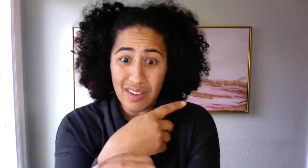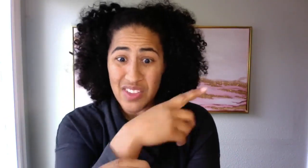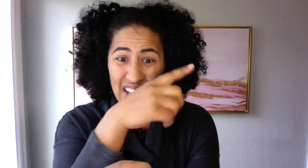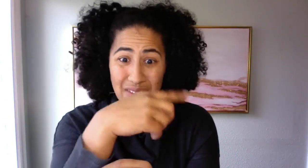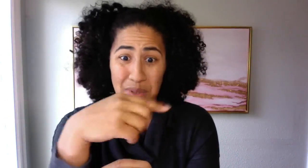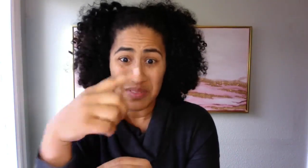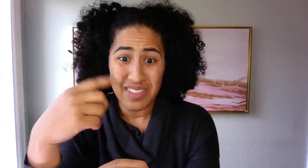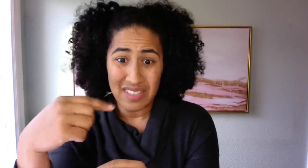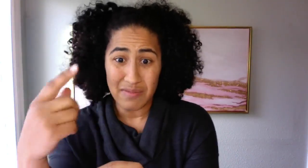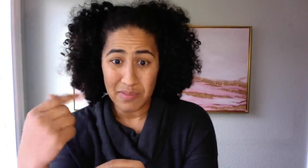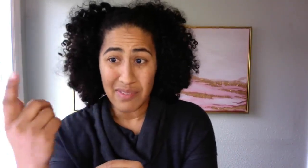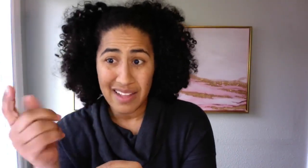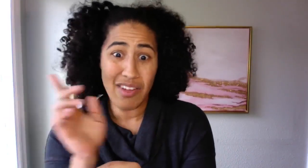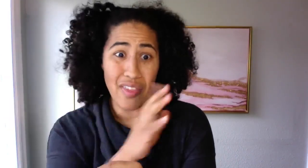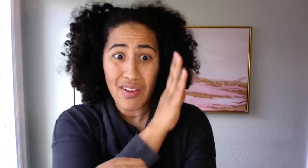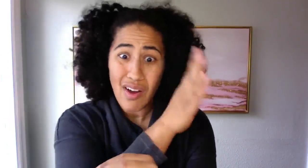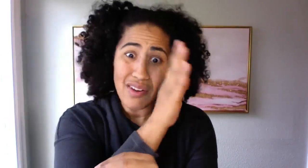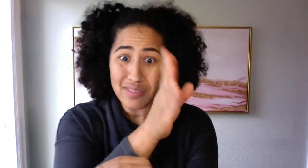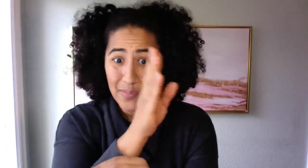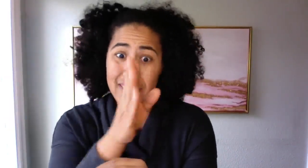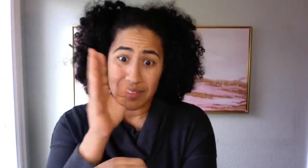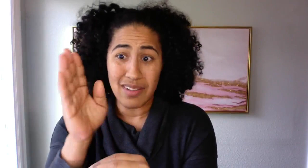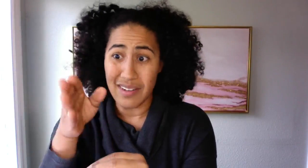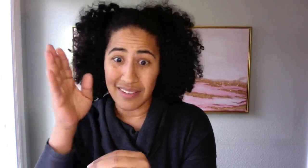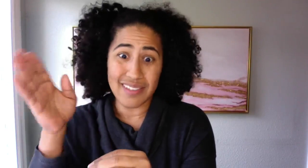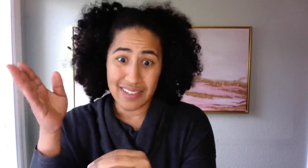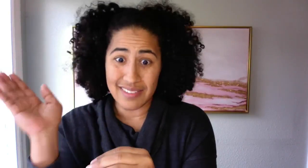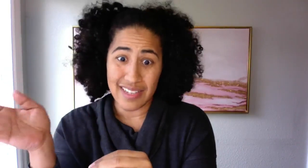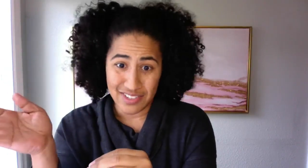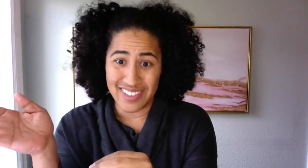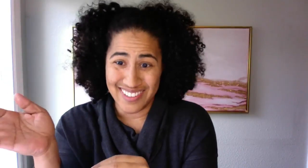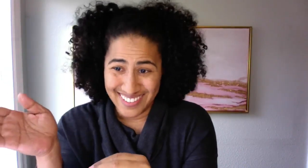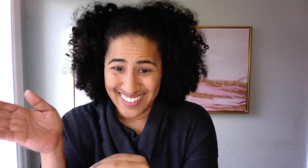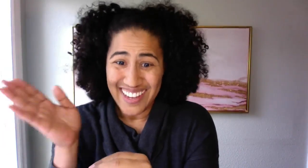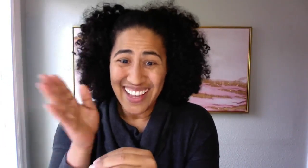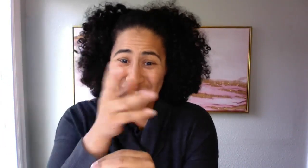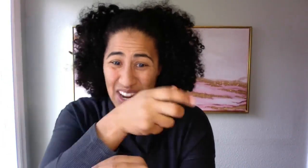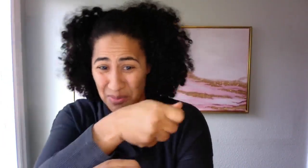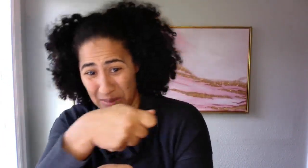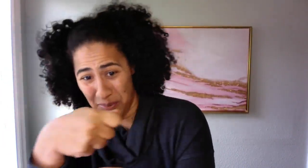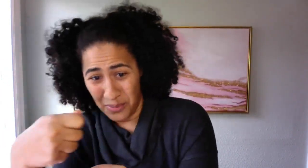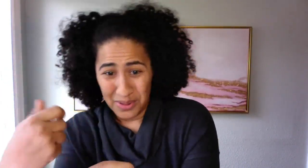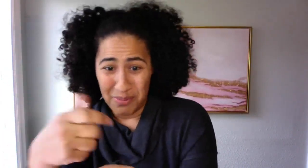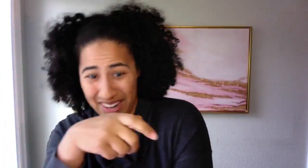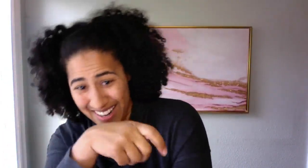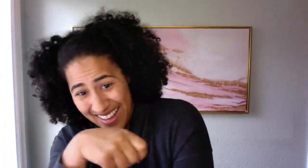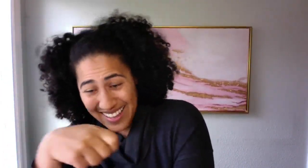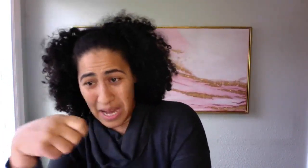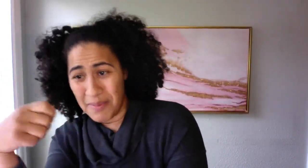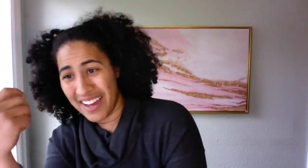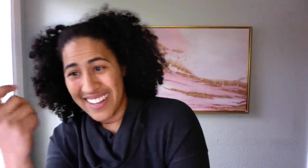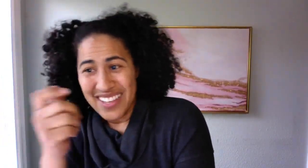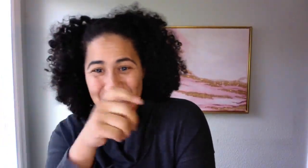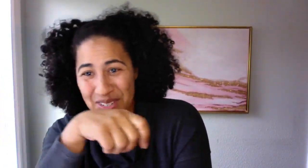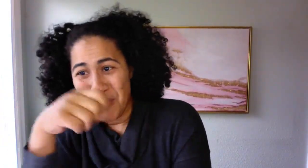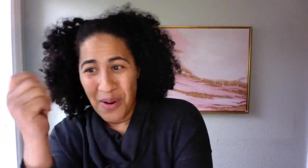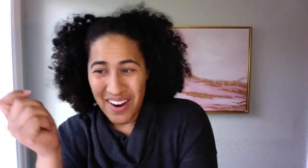that have had to build this thing from scratch, there are spots along the destination and you got to really pull the brain. Come on, you can do more.